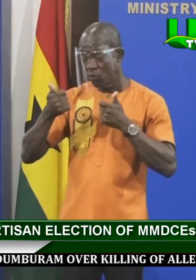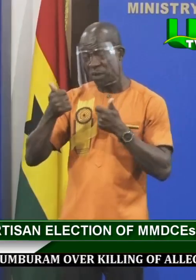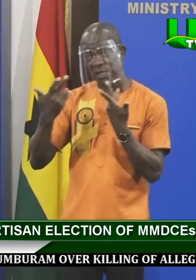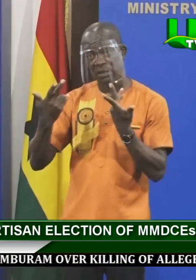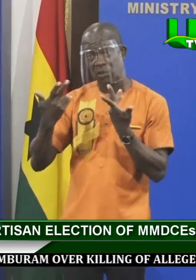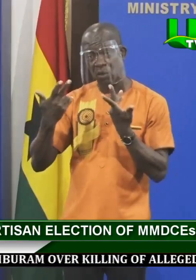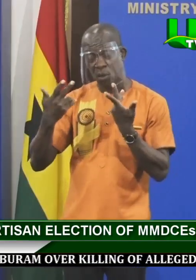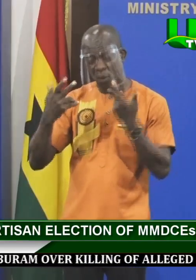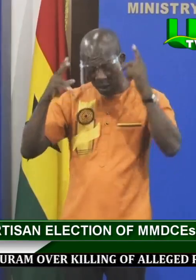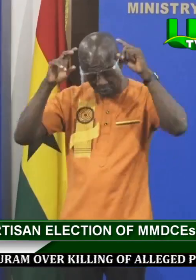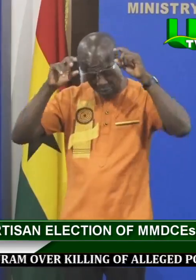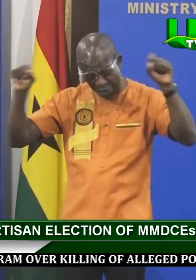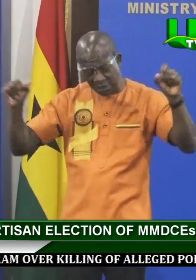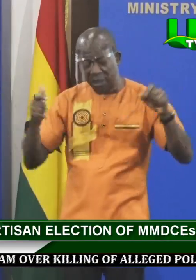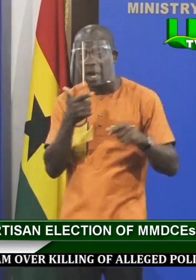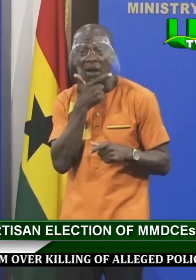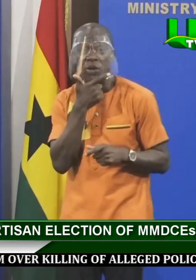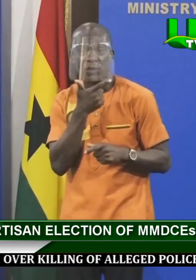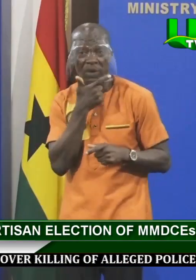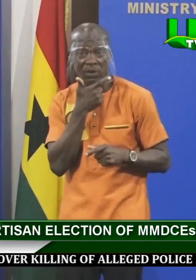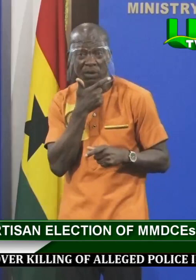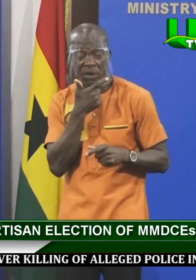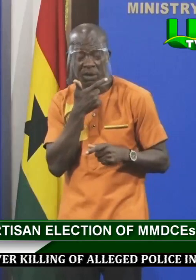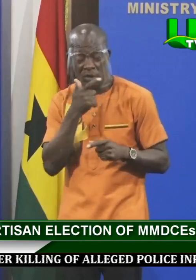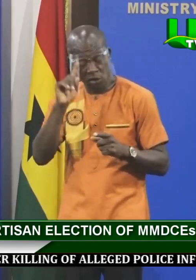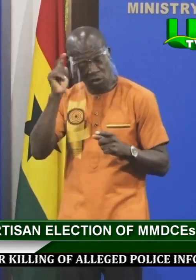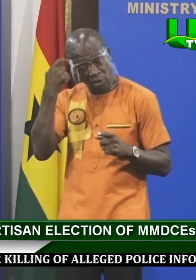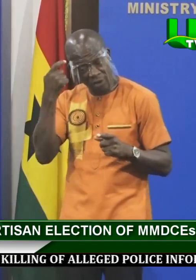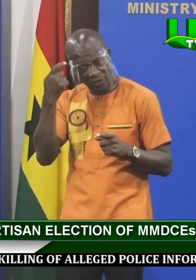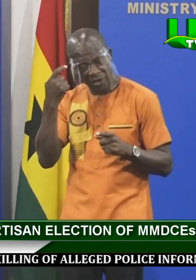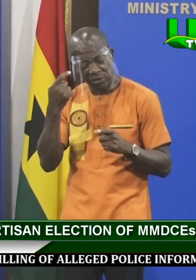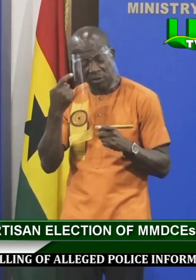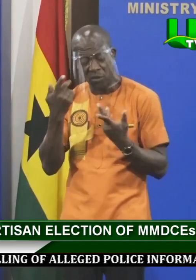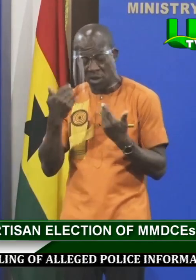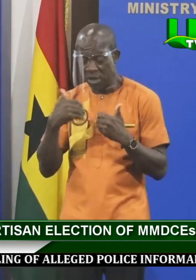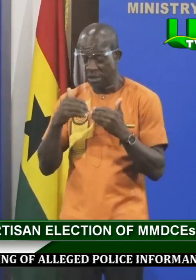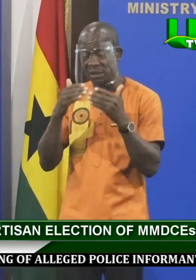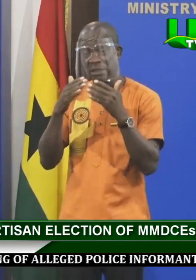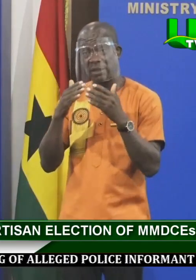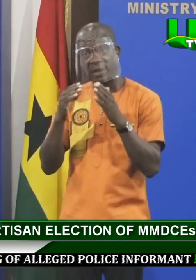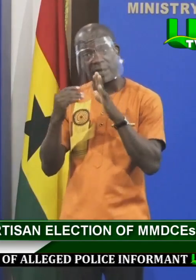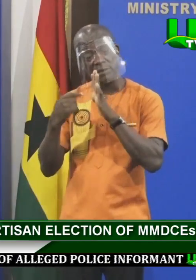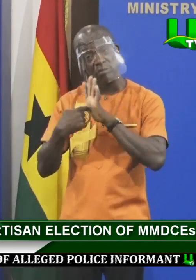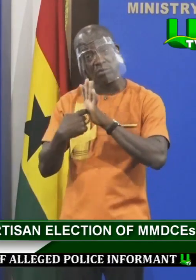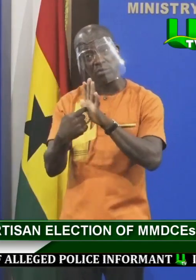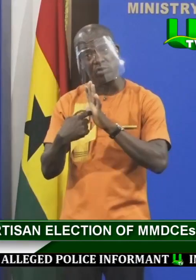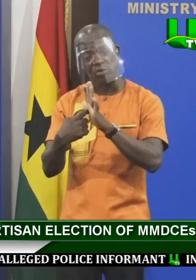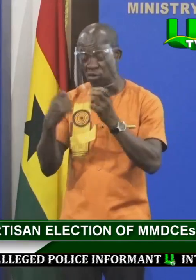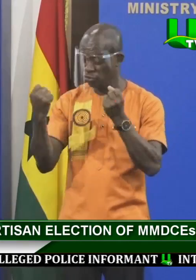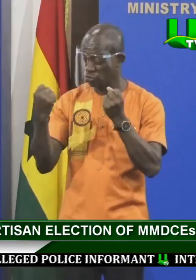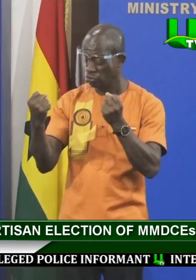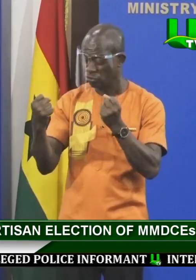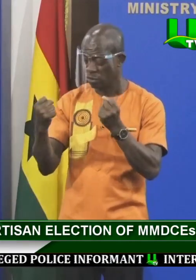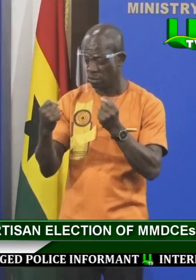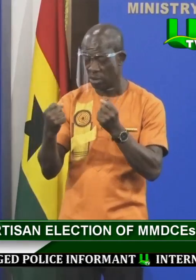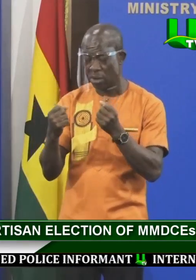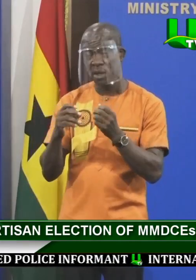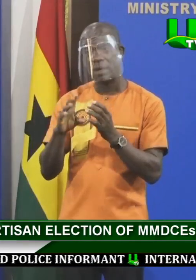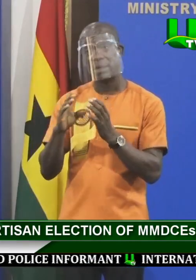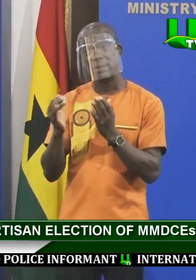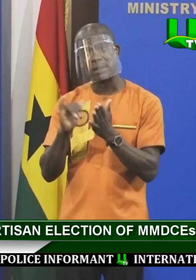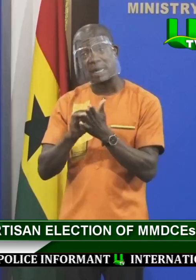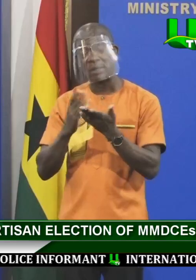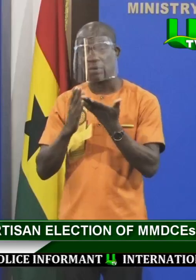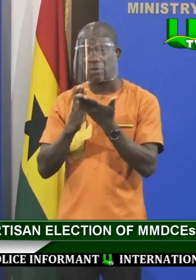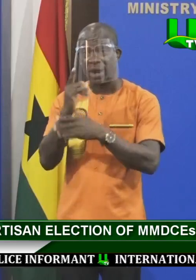of the 5th Republic, has sent out very strong signals that perhaps the appropriate time